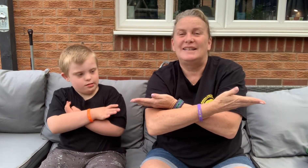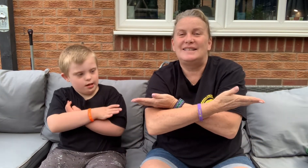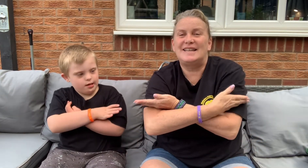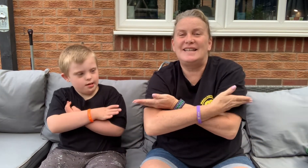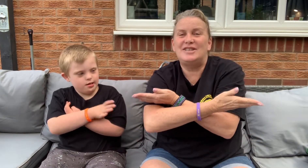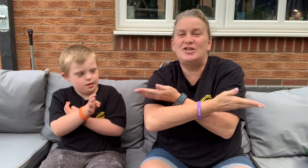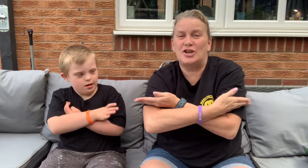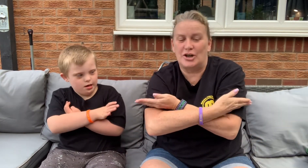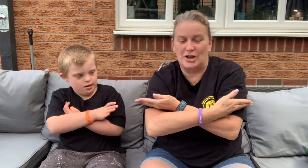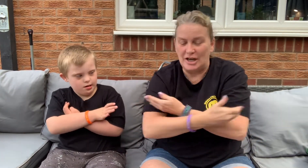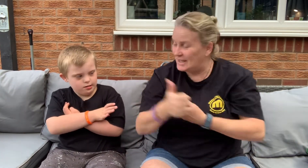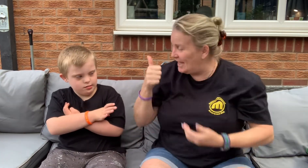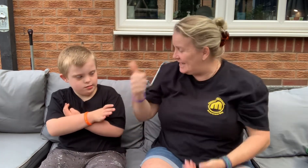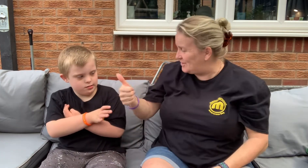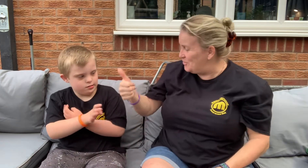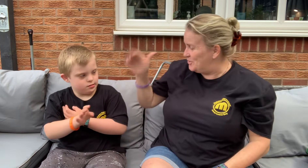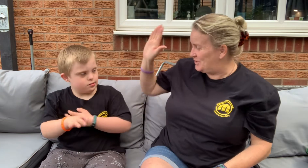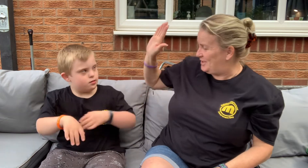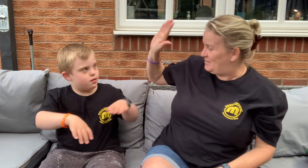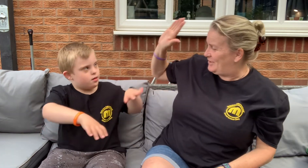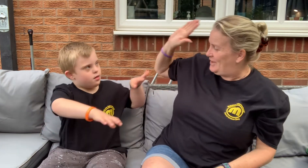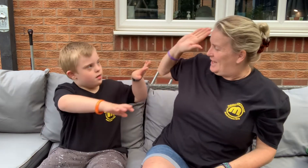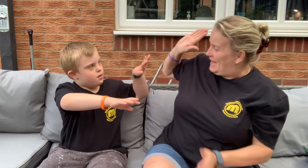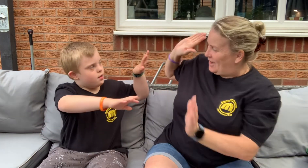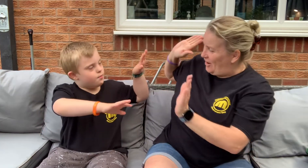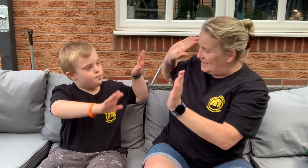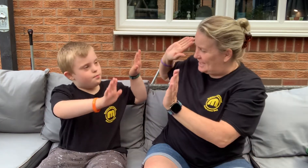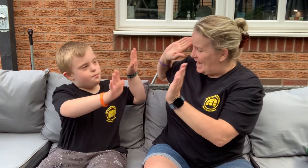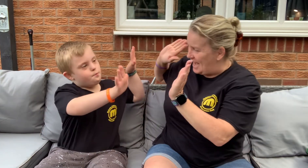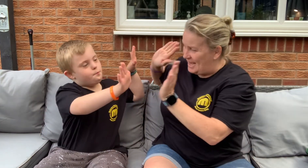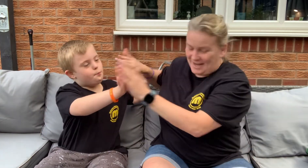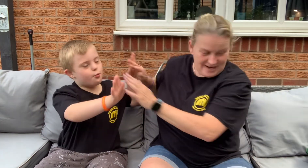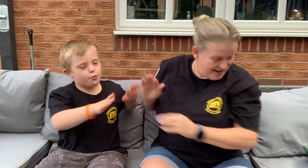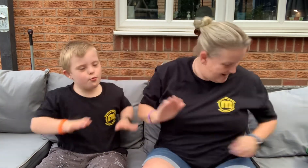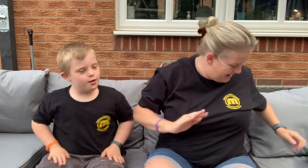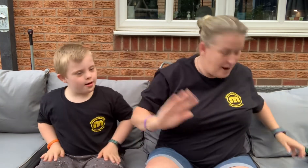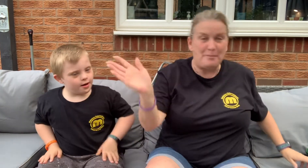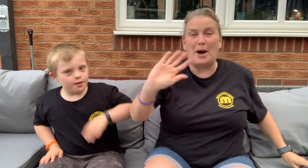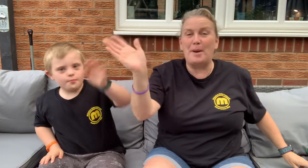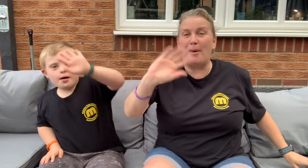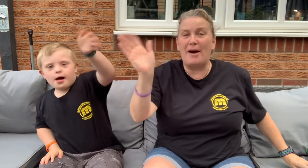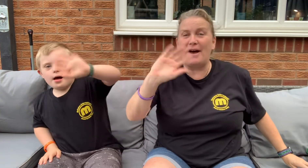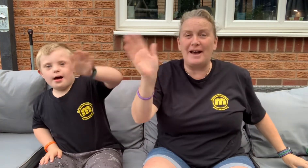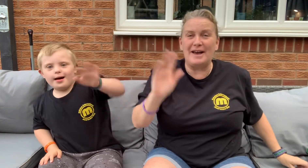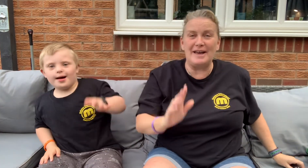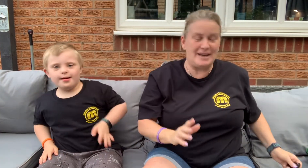T-shirt. That is awesome signing. Hi, ten. Bye-bye.-bye.